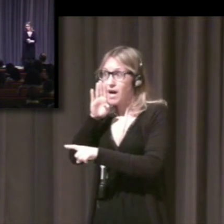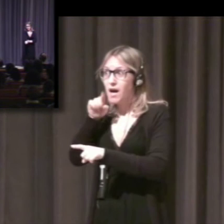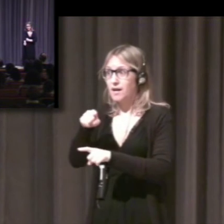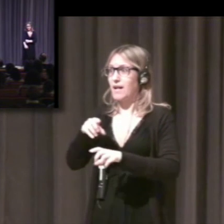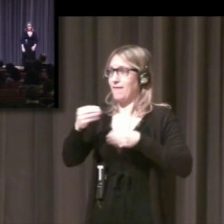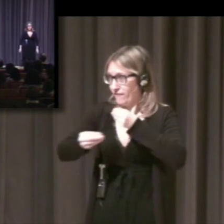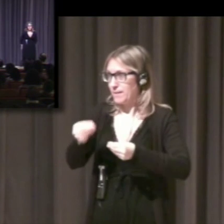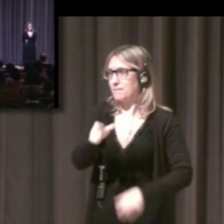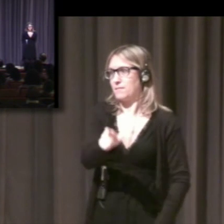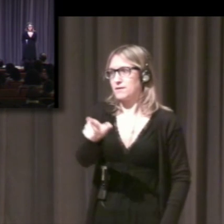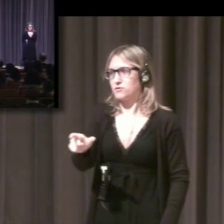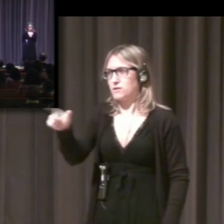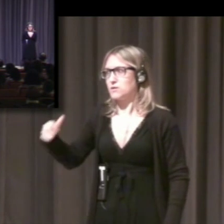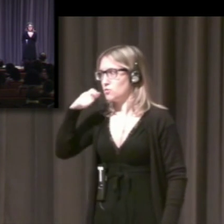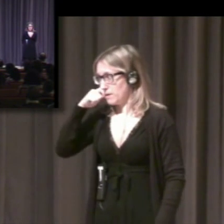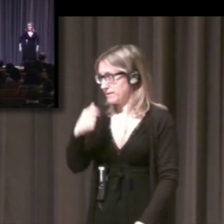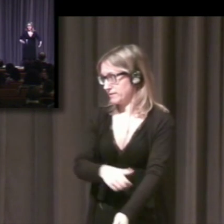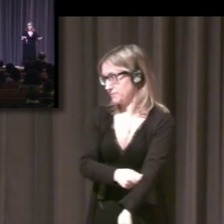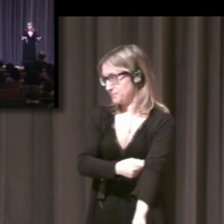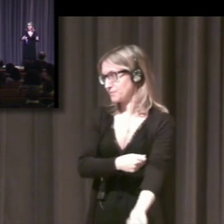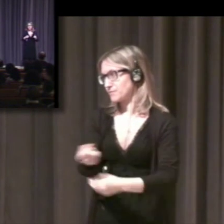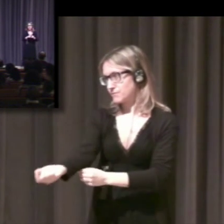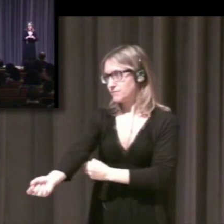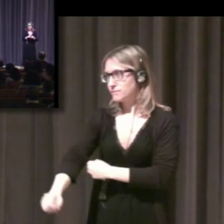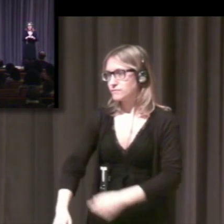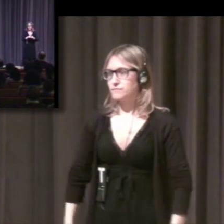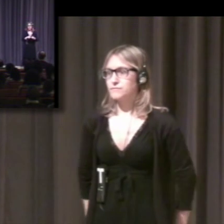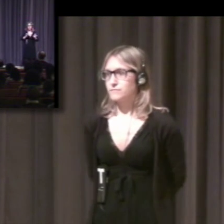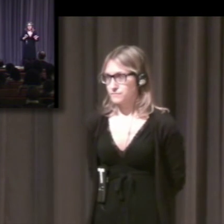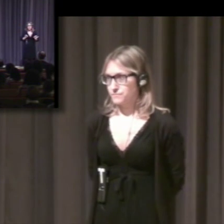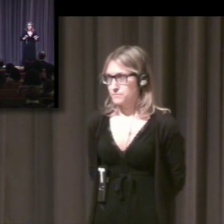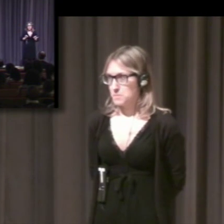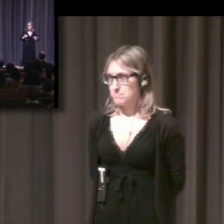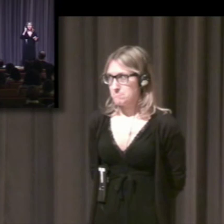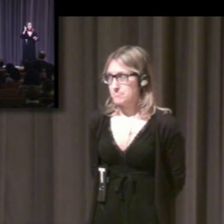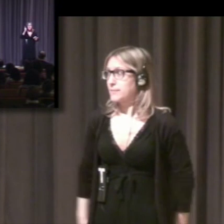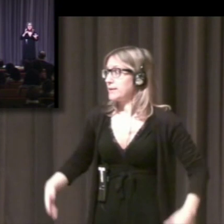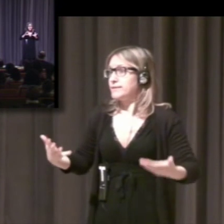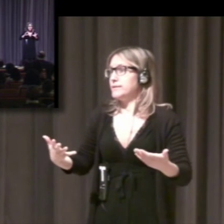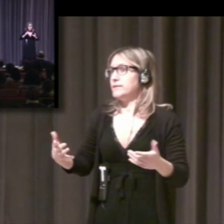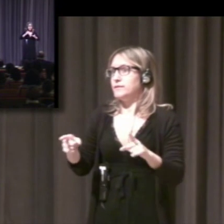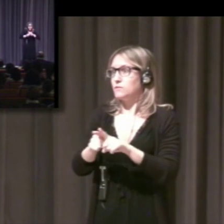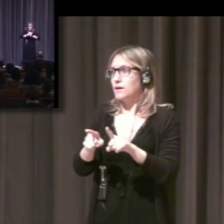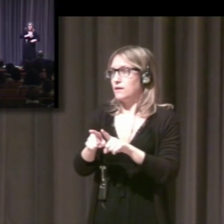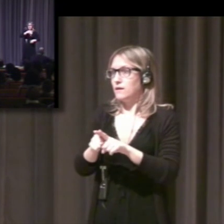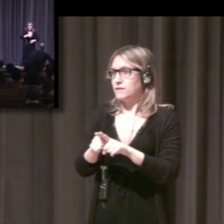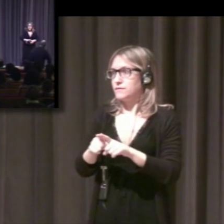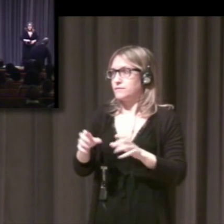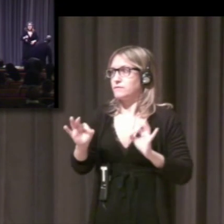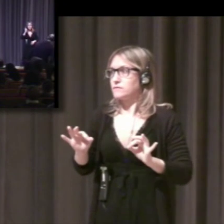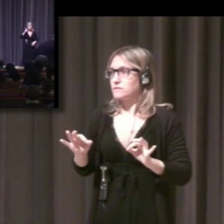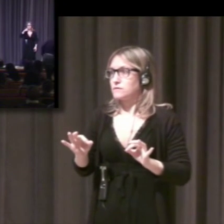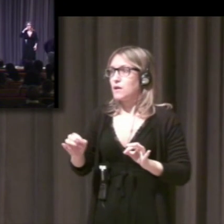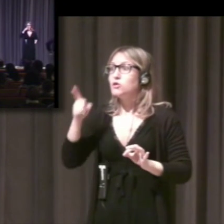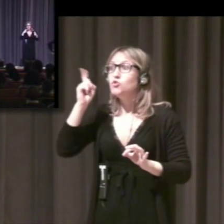beings. These are singularities of human beings. Things that belong only to human beings.